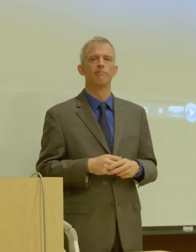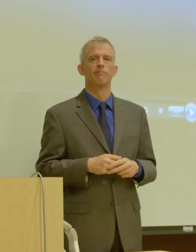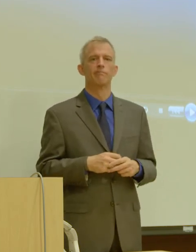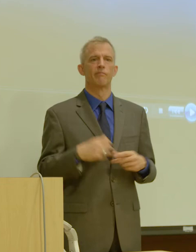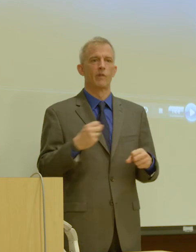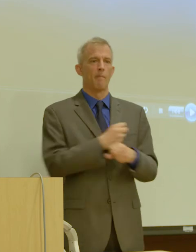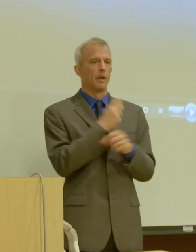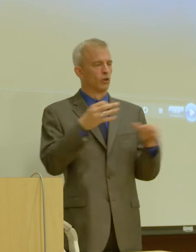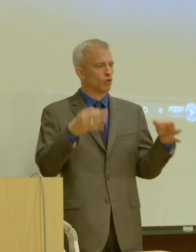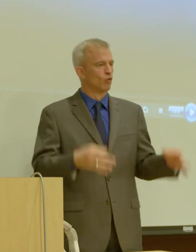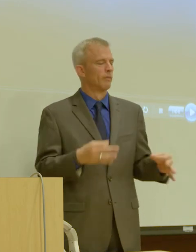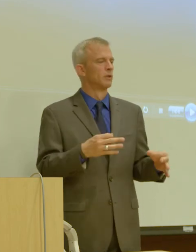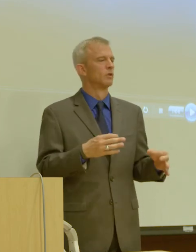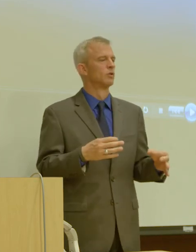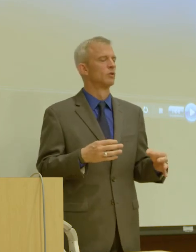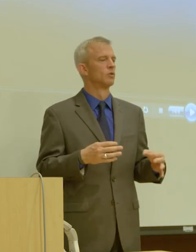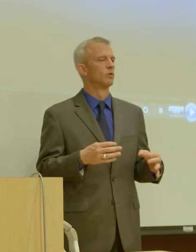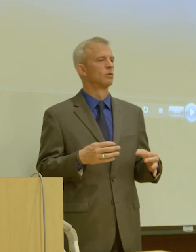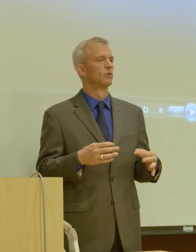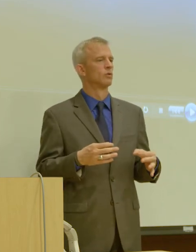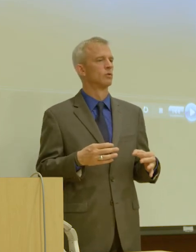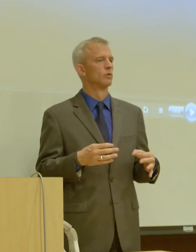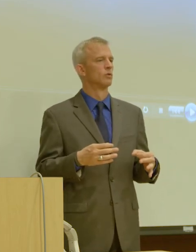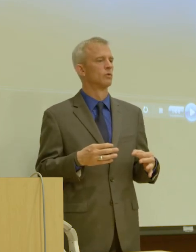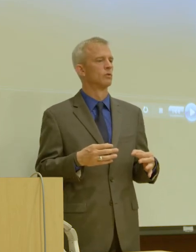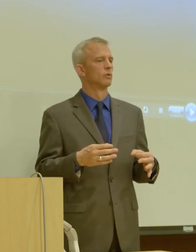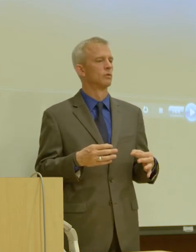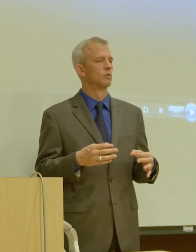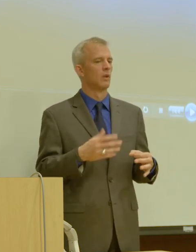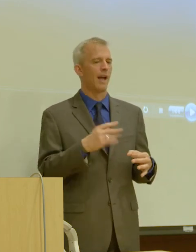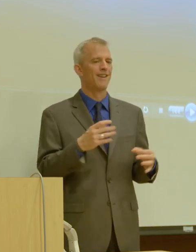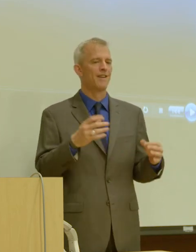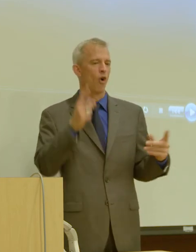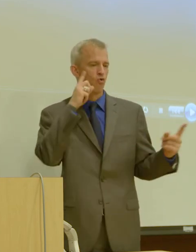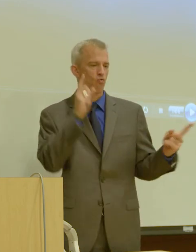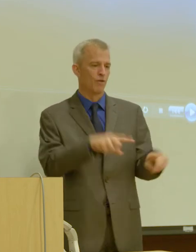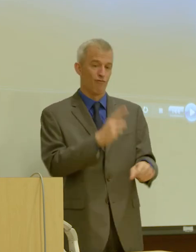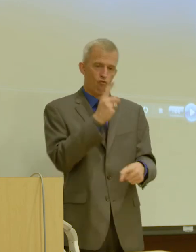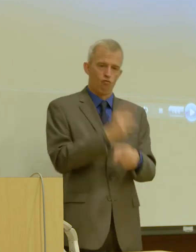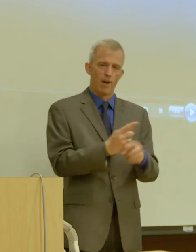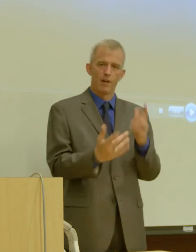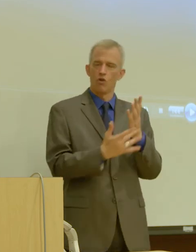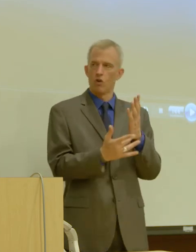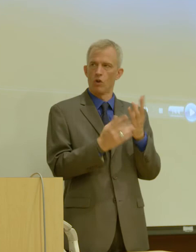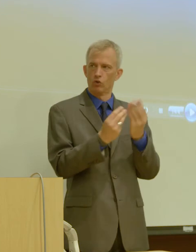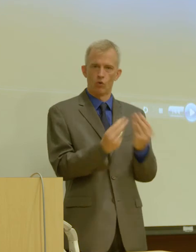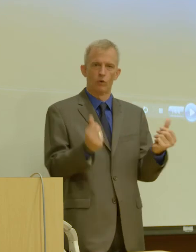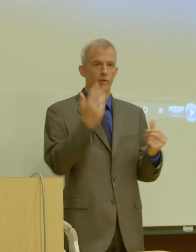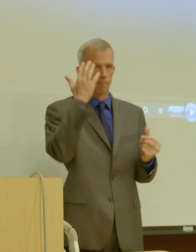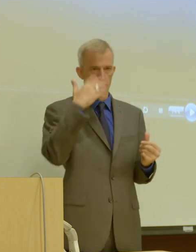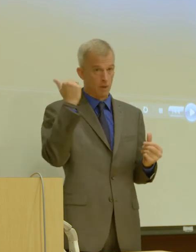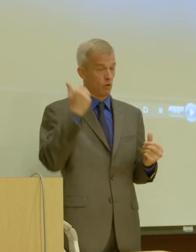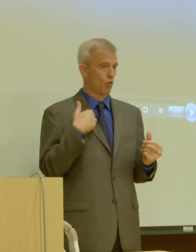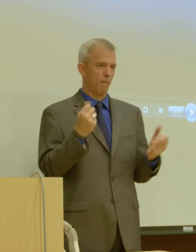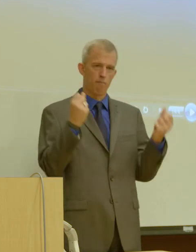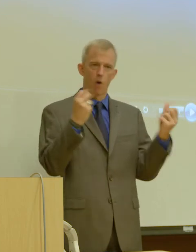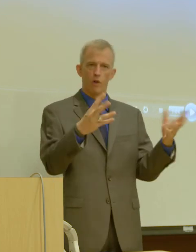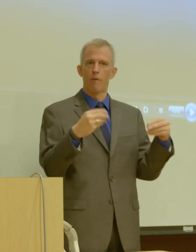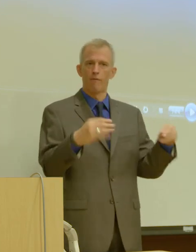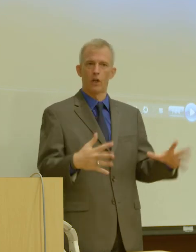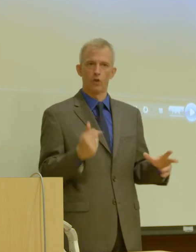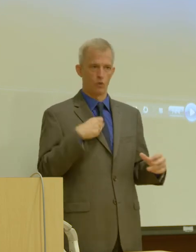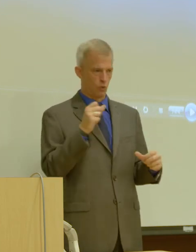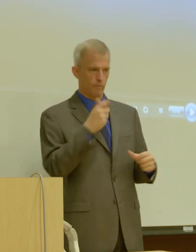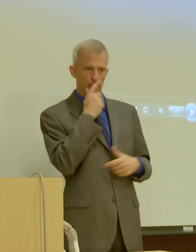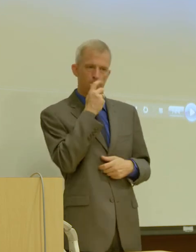and deciding on the, um, and agreeing upon the right technological solution, because there's multiple vendors that they can choose from. After they've picked